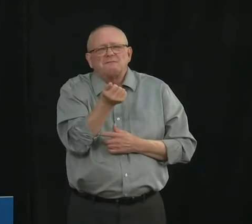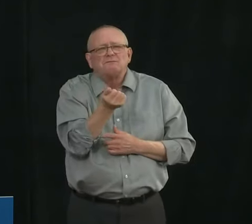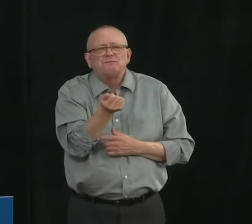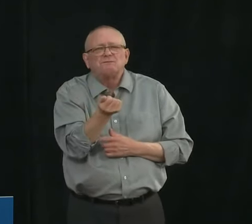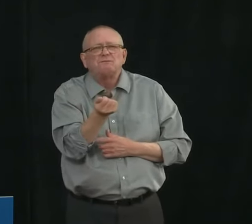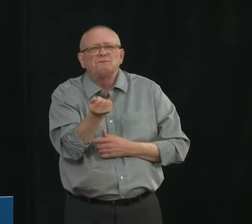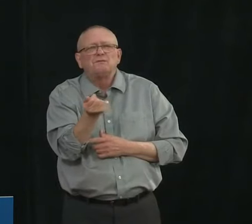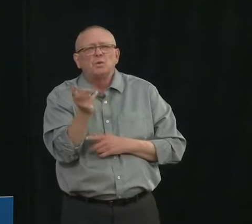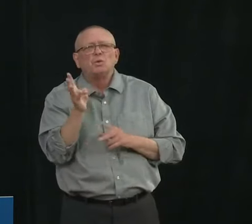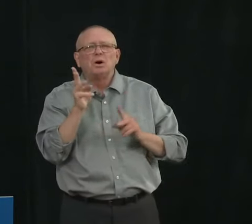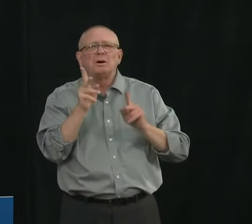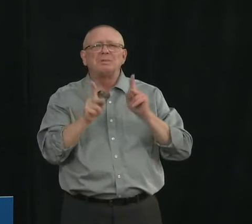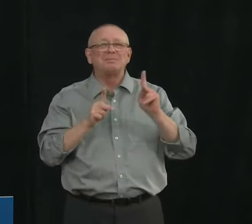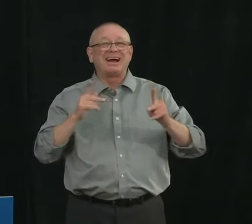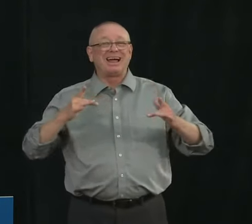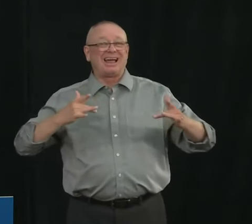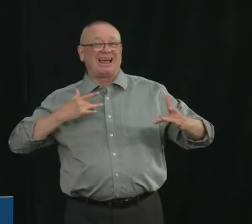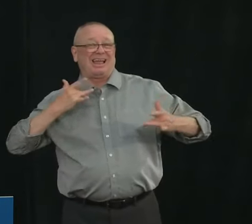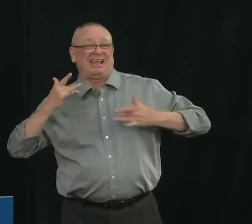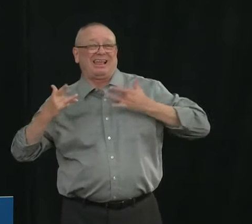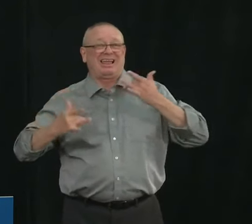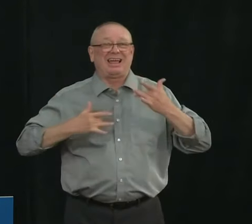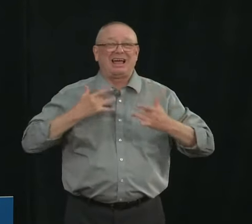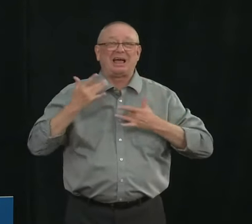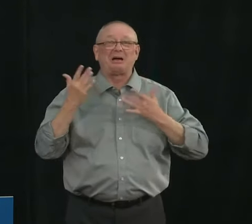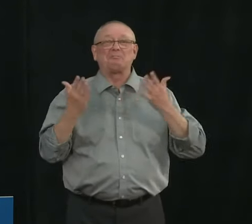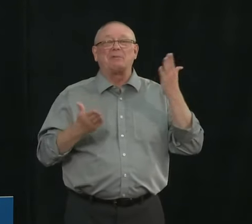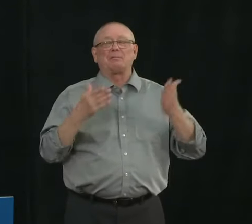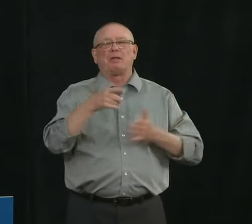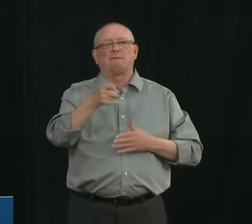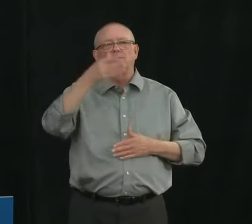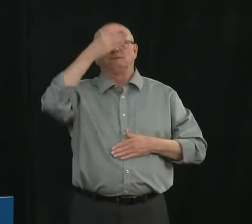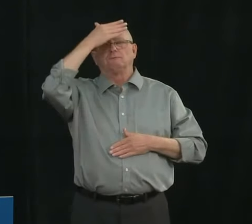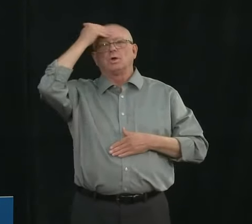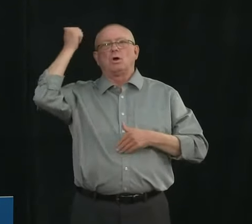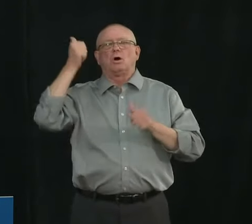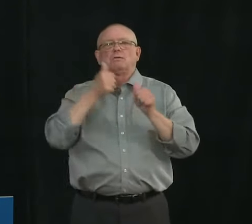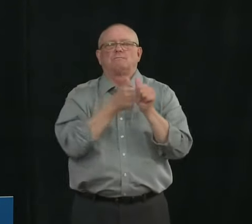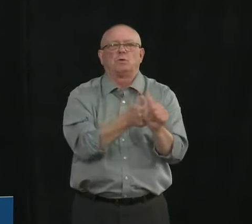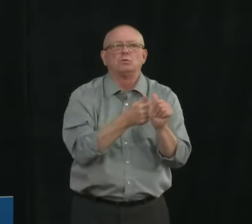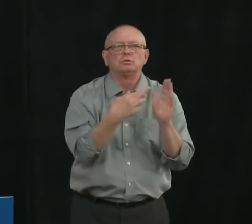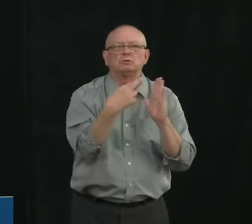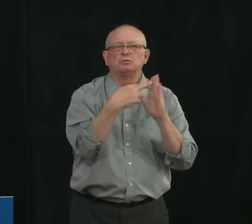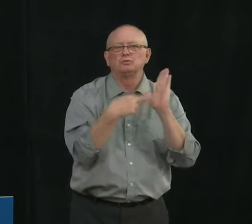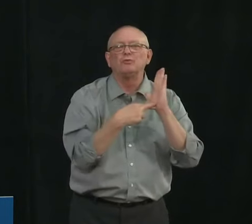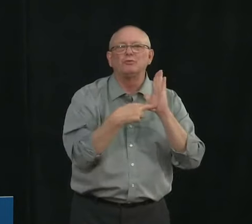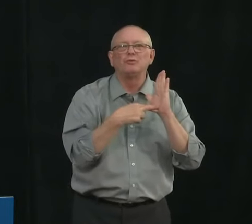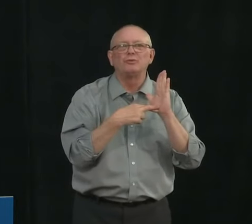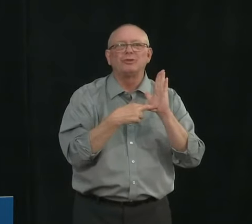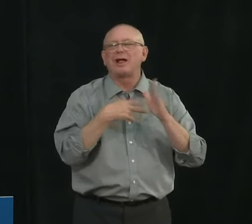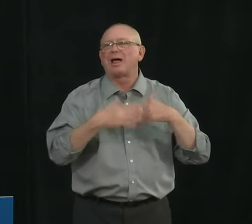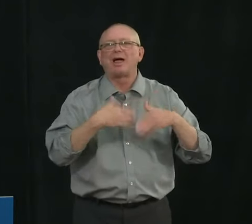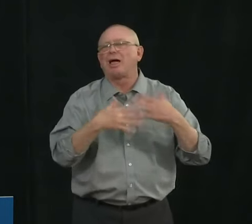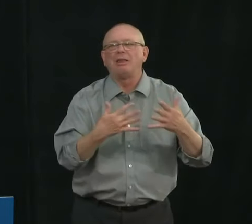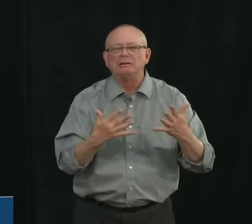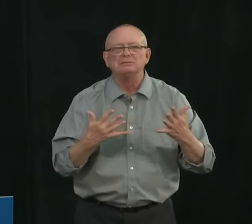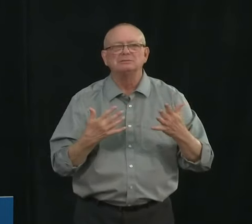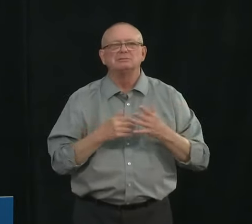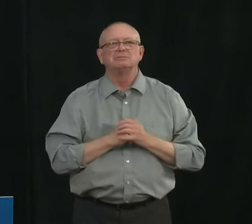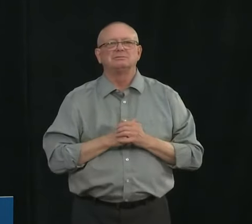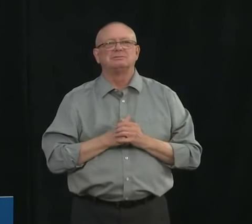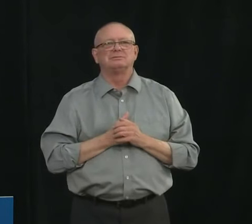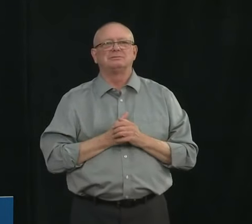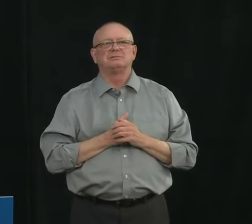excited to be out and about and perhaps again sometimes we're the victim of our own success given that we have managed to lower